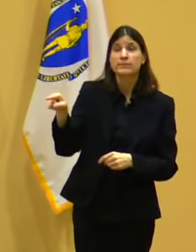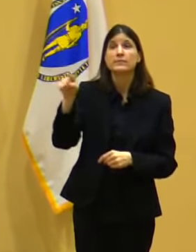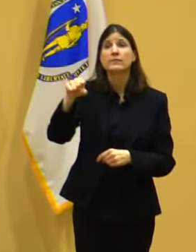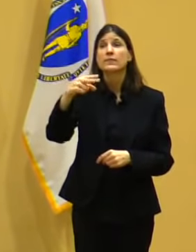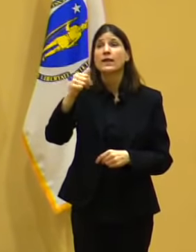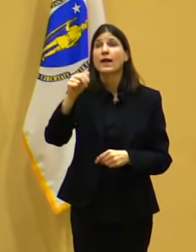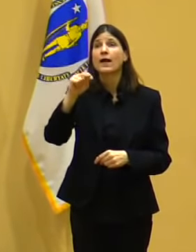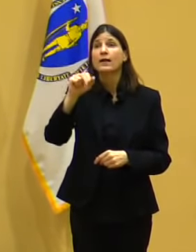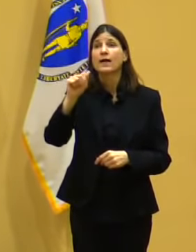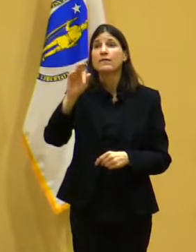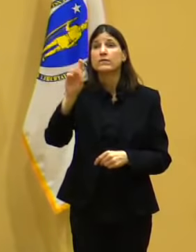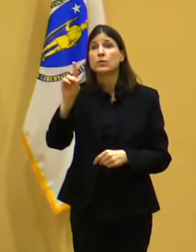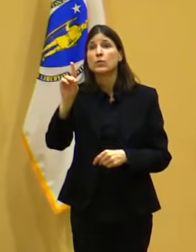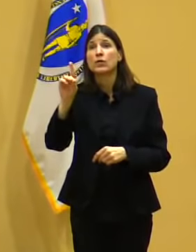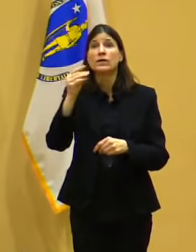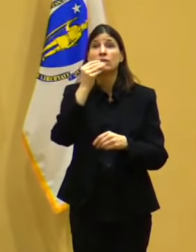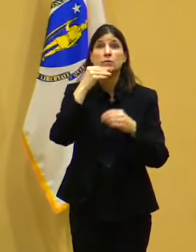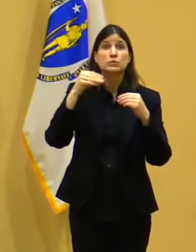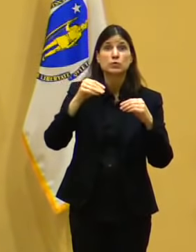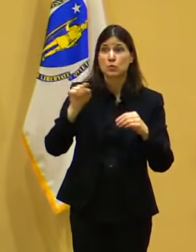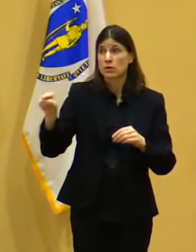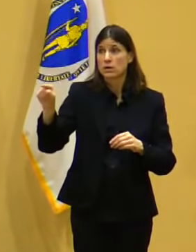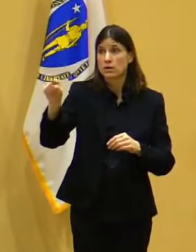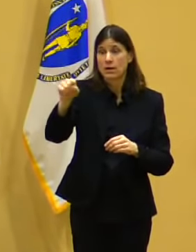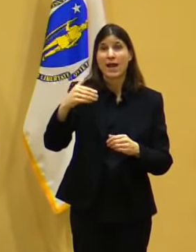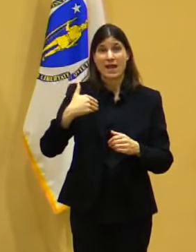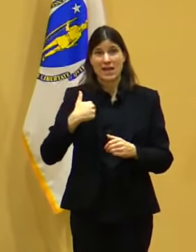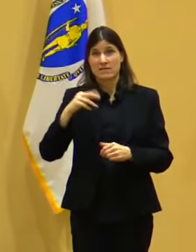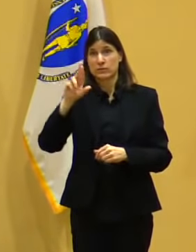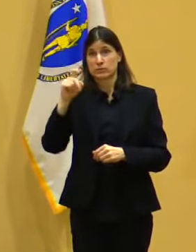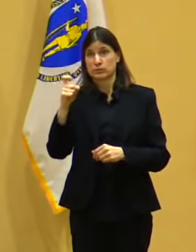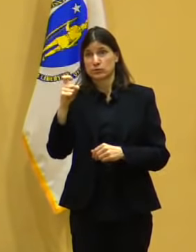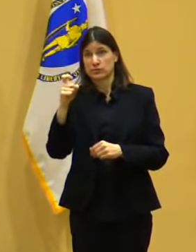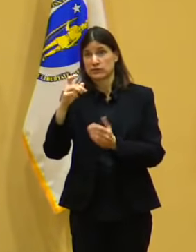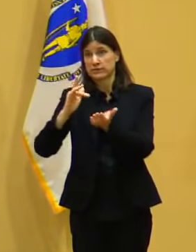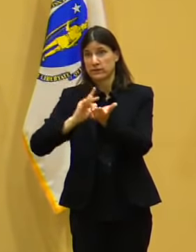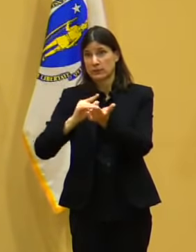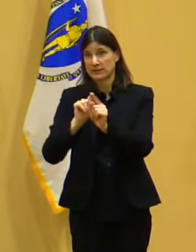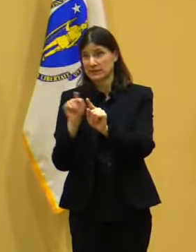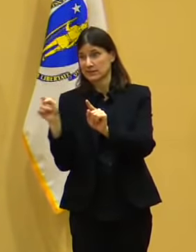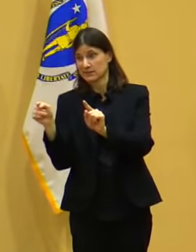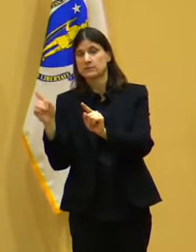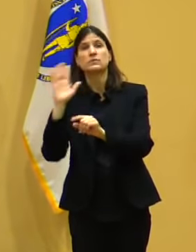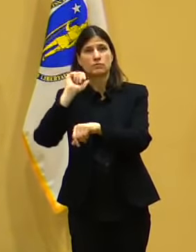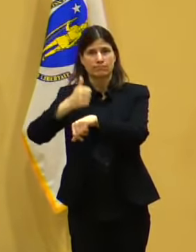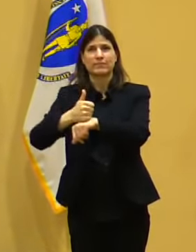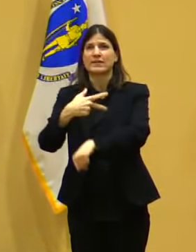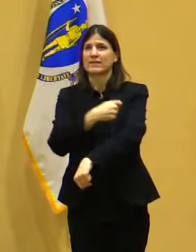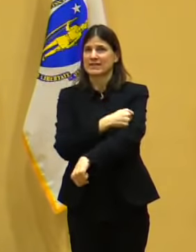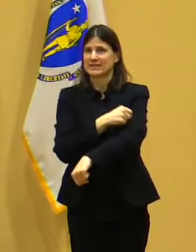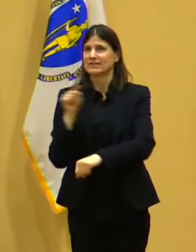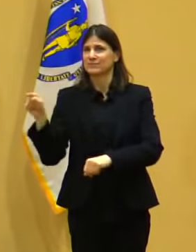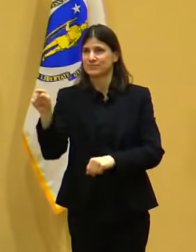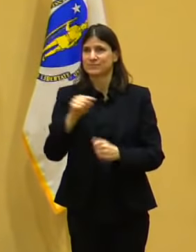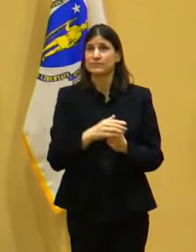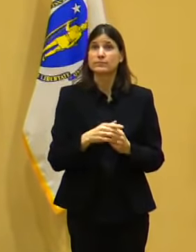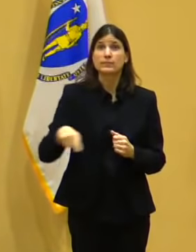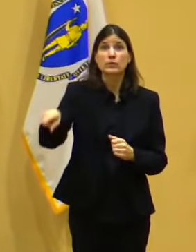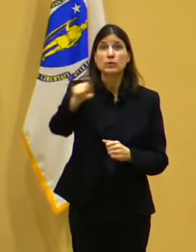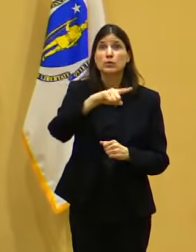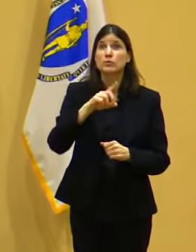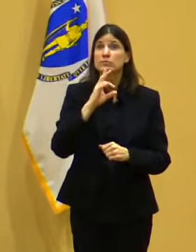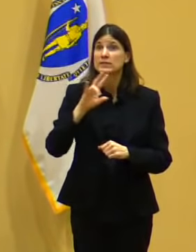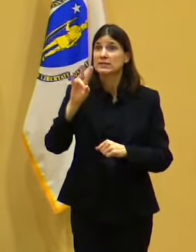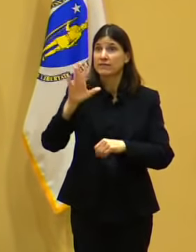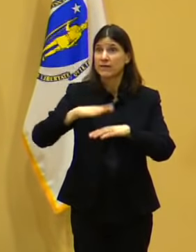booking an appointment if they're unable to do so using the website. We continue to add capacity through these mass vaccination